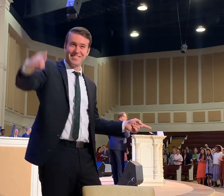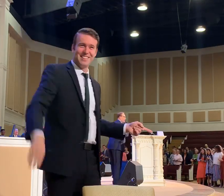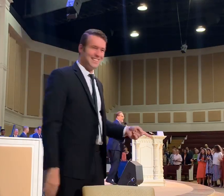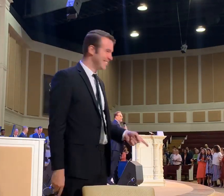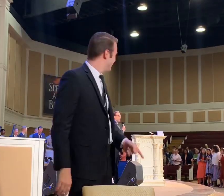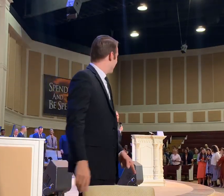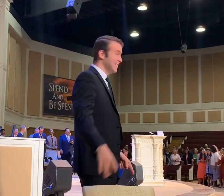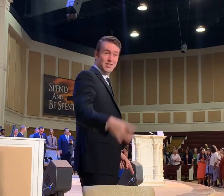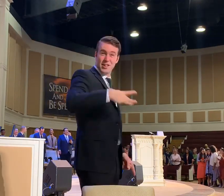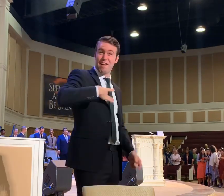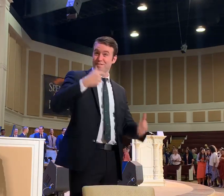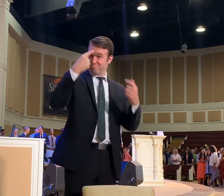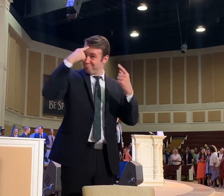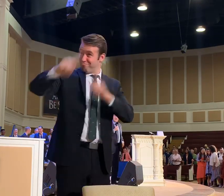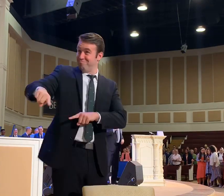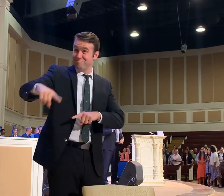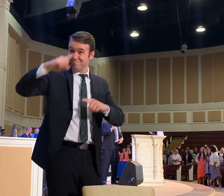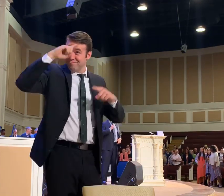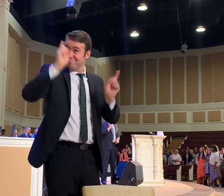Y'all like that?